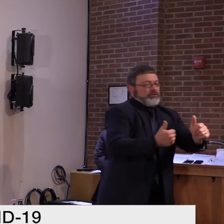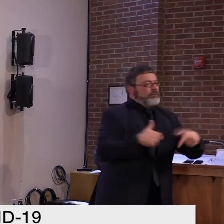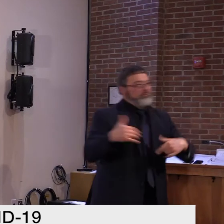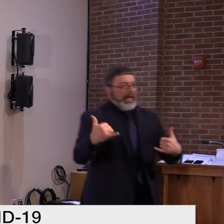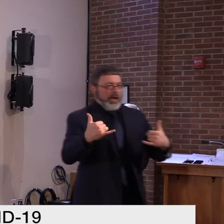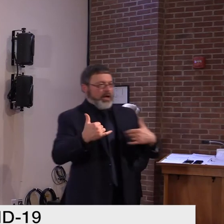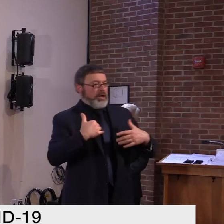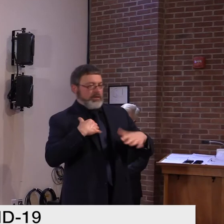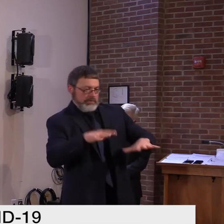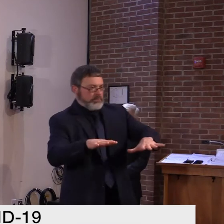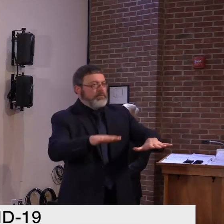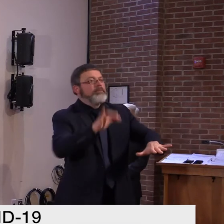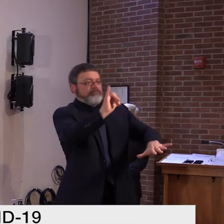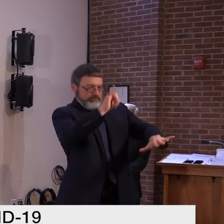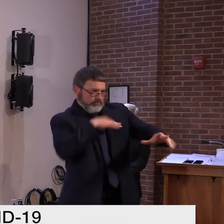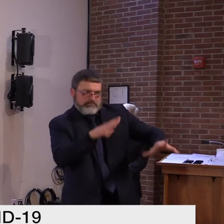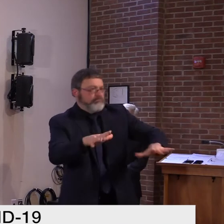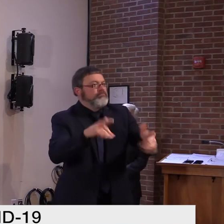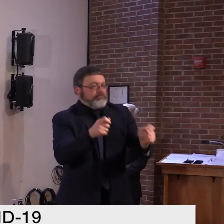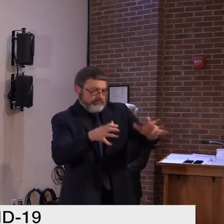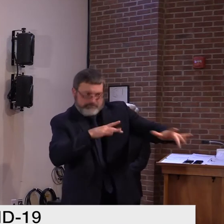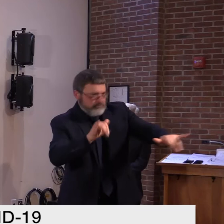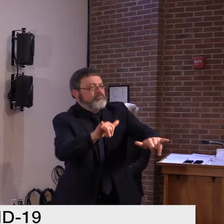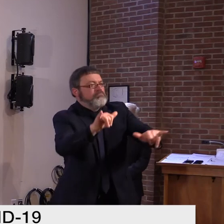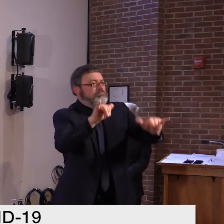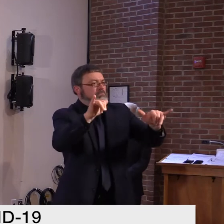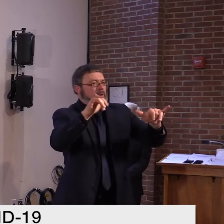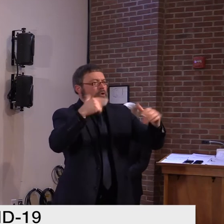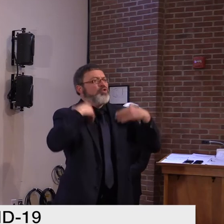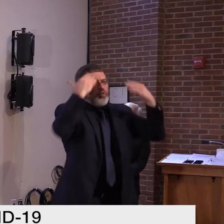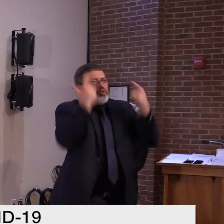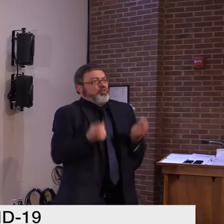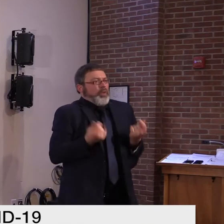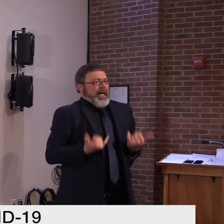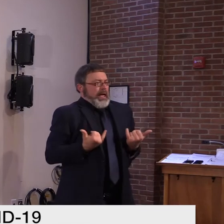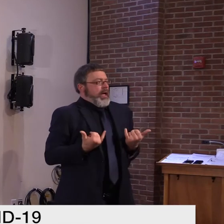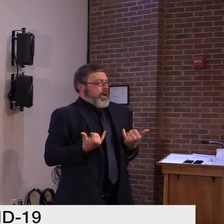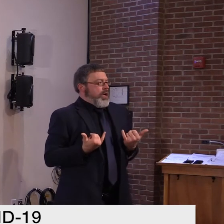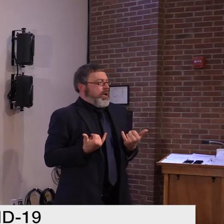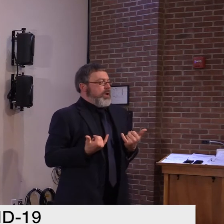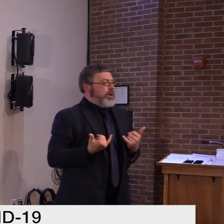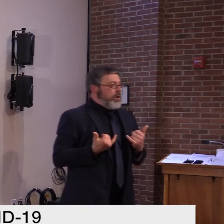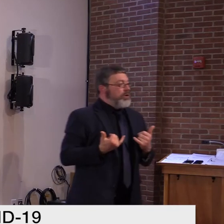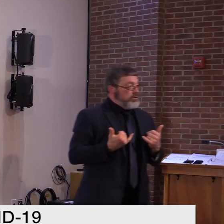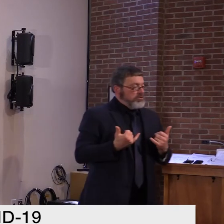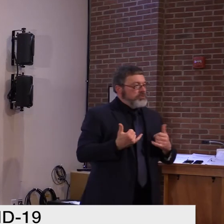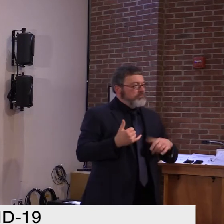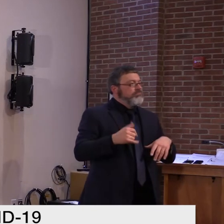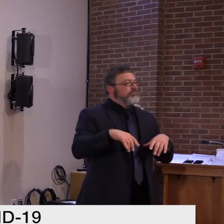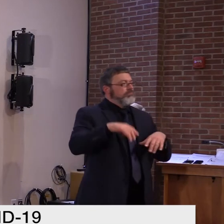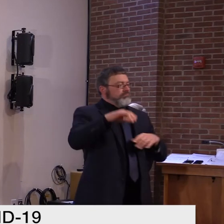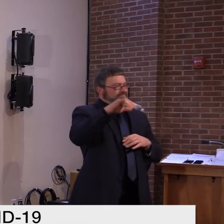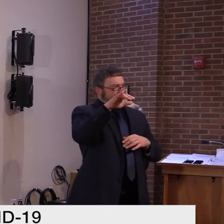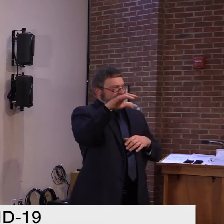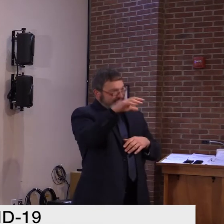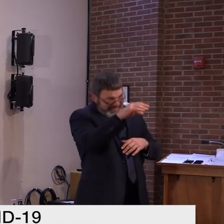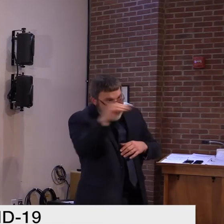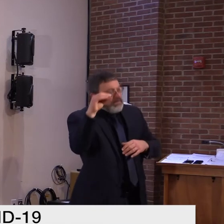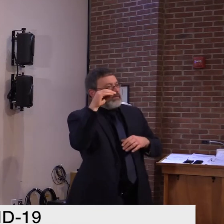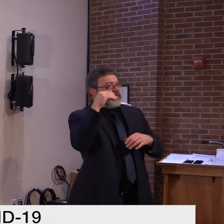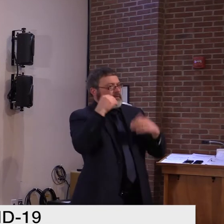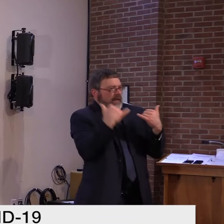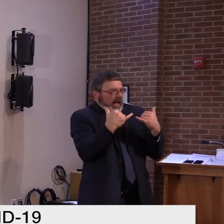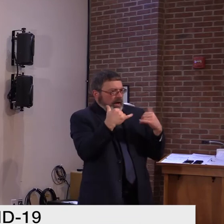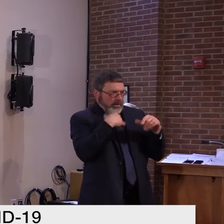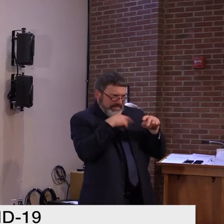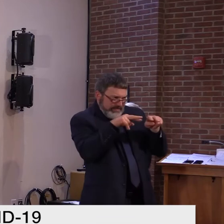And again, we're being driven by current data, but being driven by current data, we know what the outcome